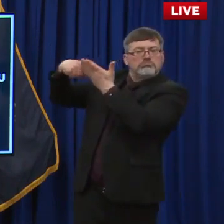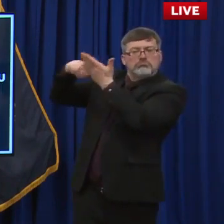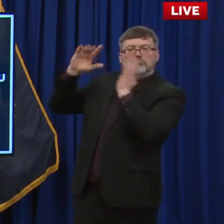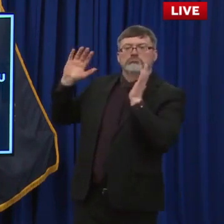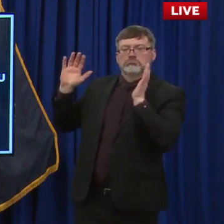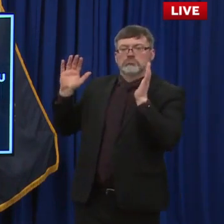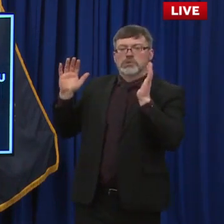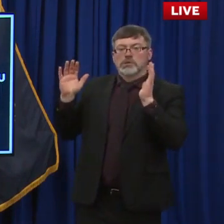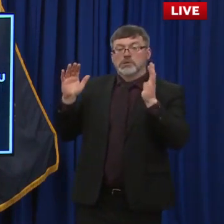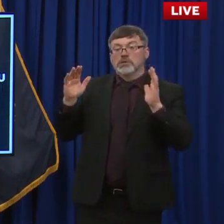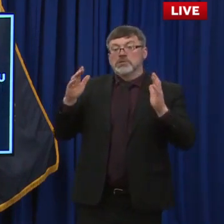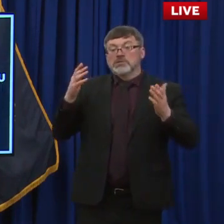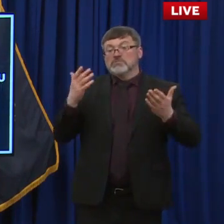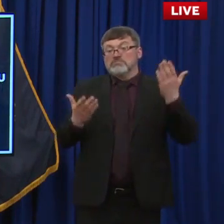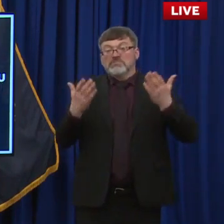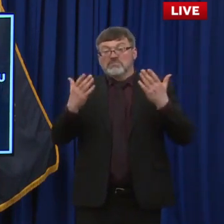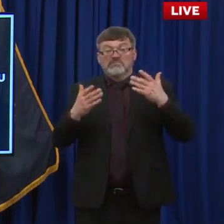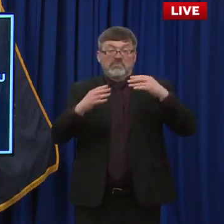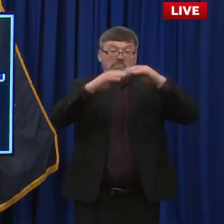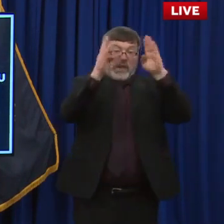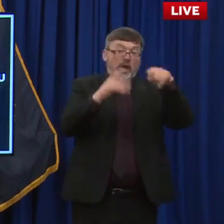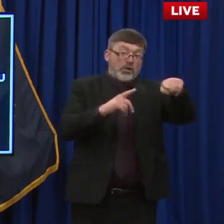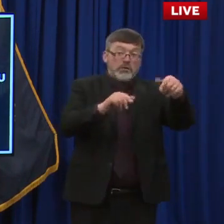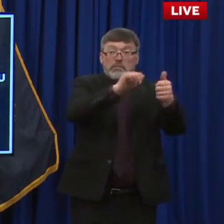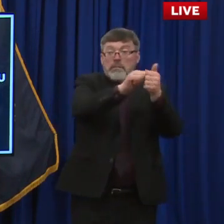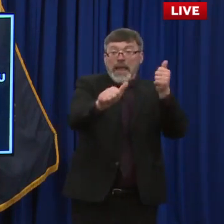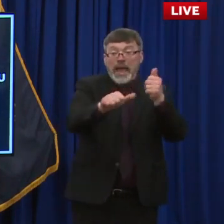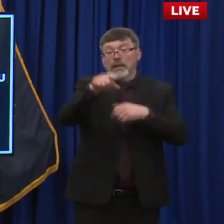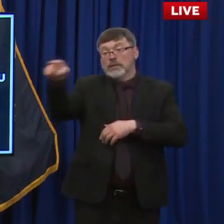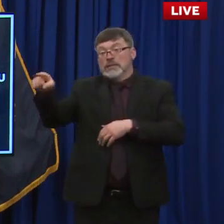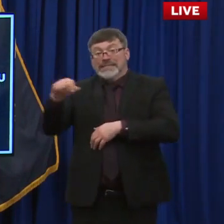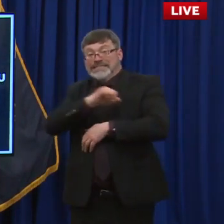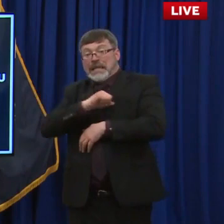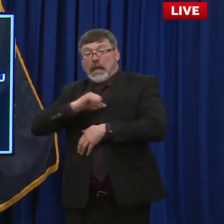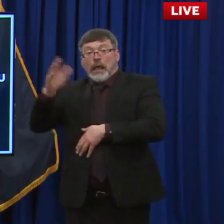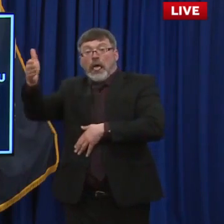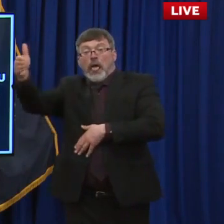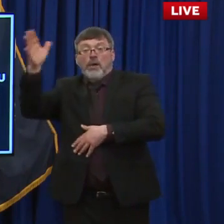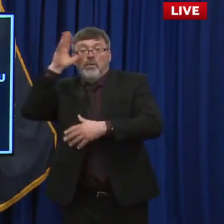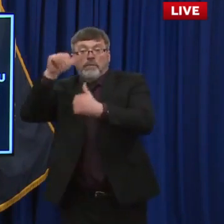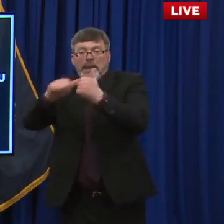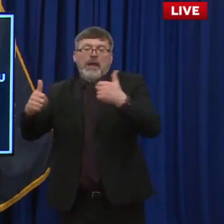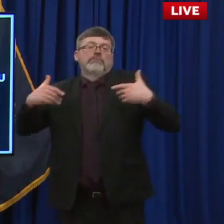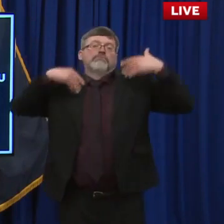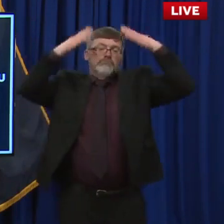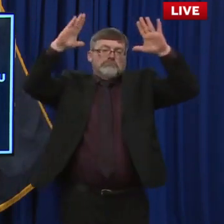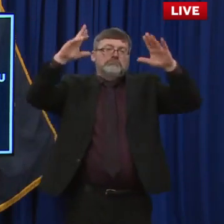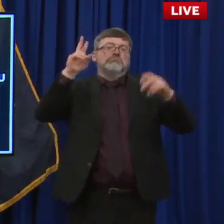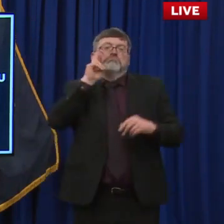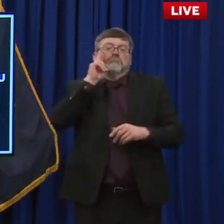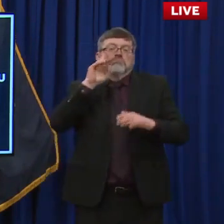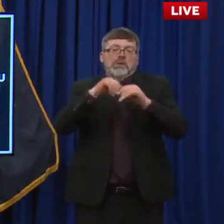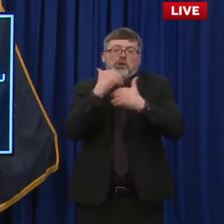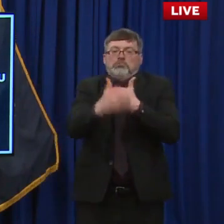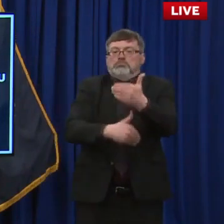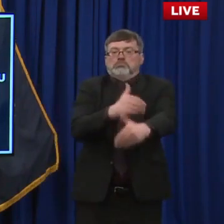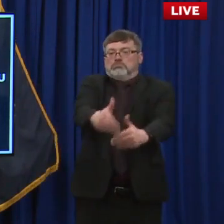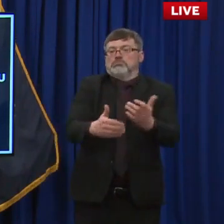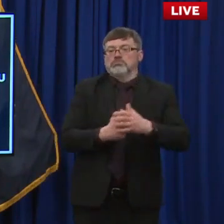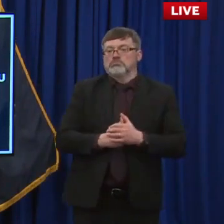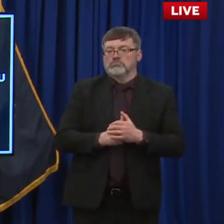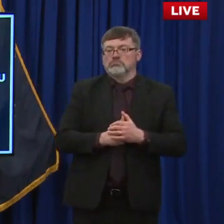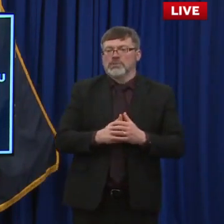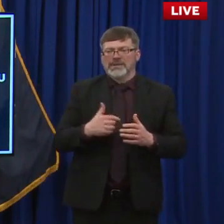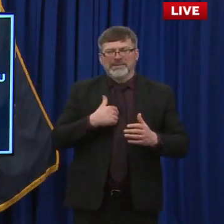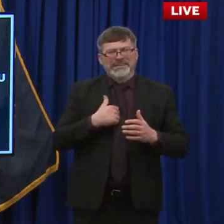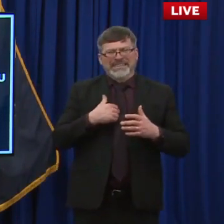another body will pick it up and put it into another piece of legislation, give it another life and another, another chance. So we'll see what happens. But I've, I've made our, my